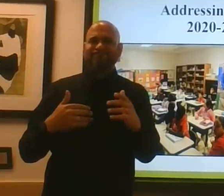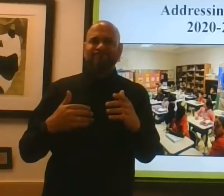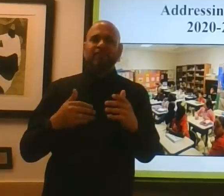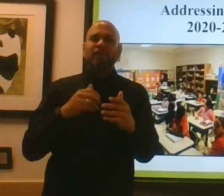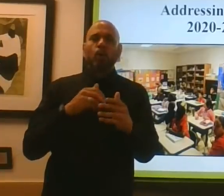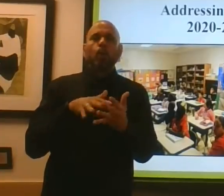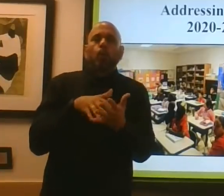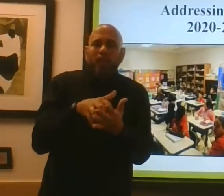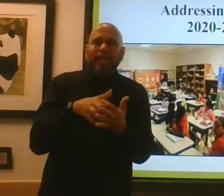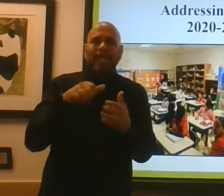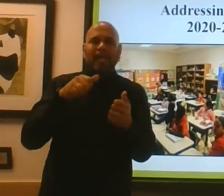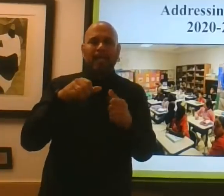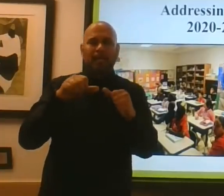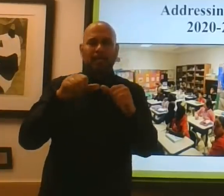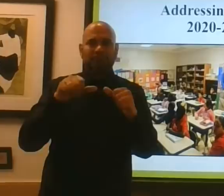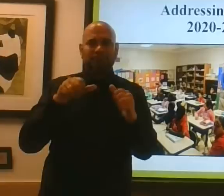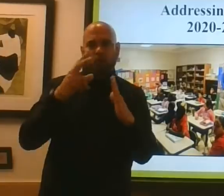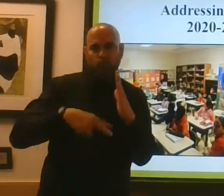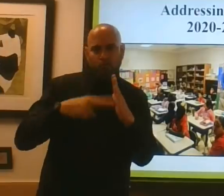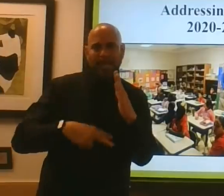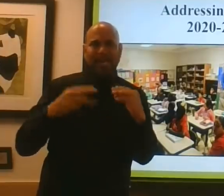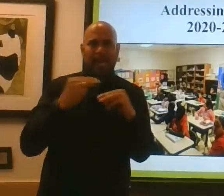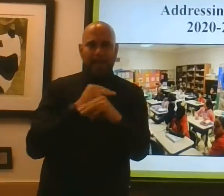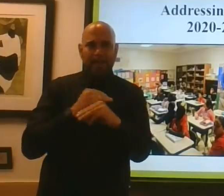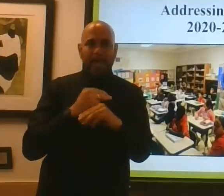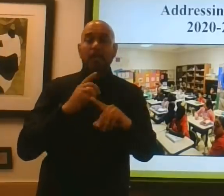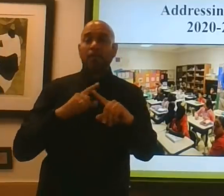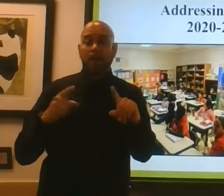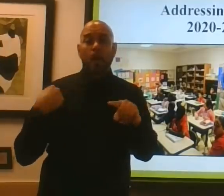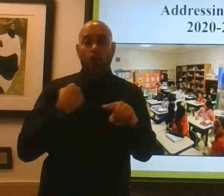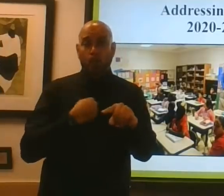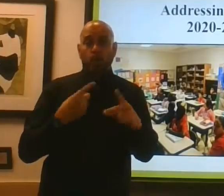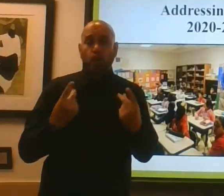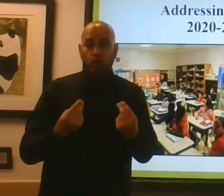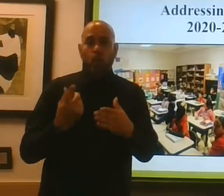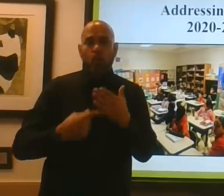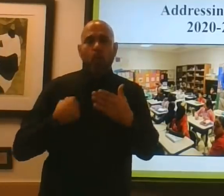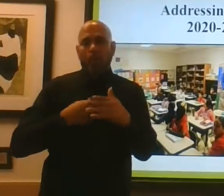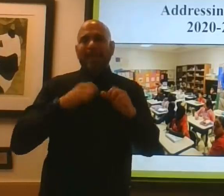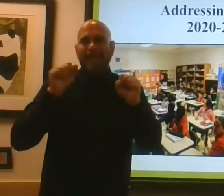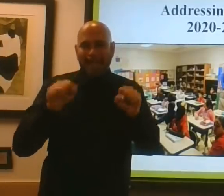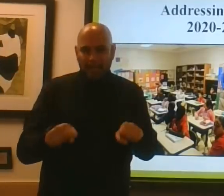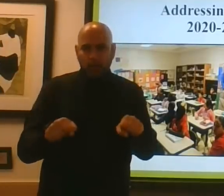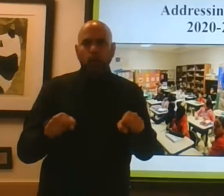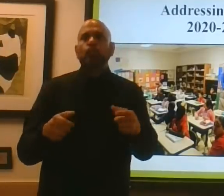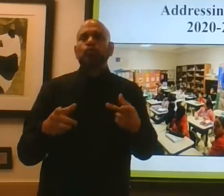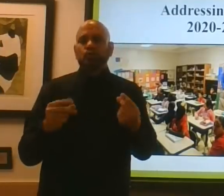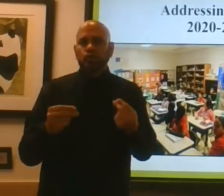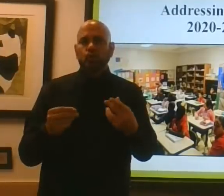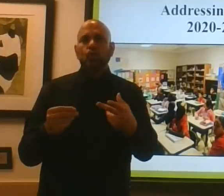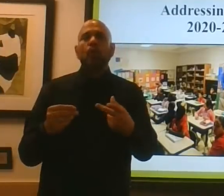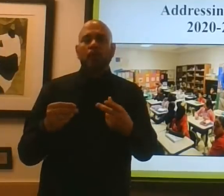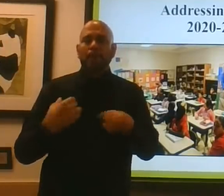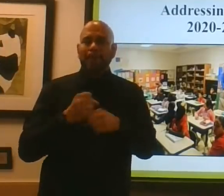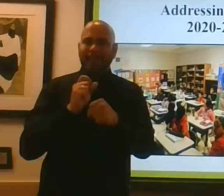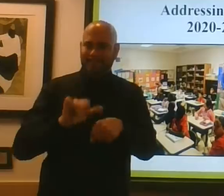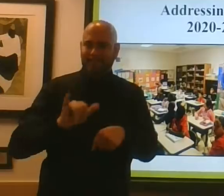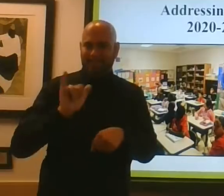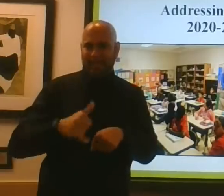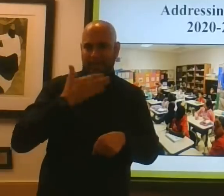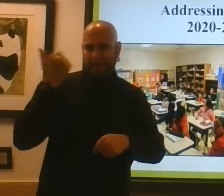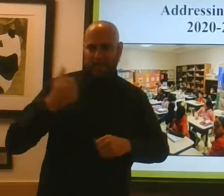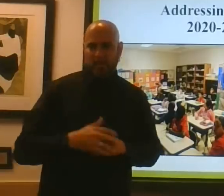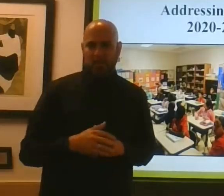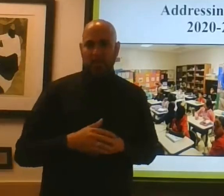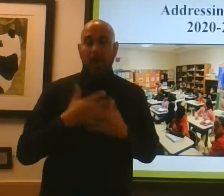to ensure that we do what we can to accelerate learning here in Clayton County Public Schools. I want you to know